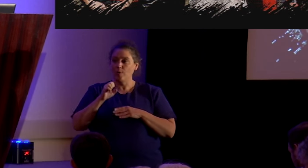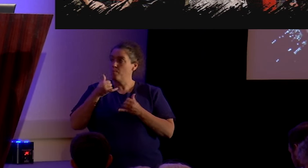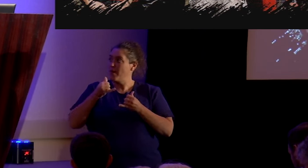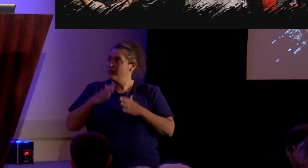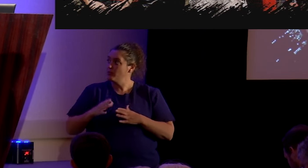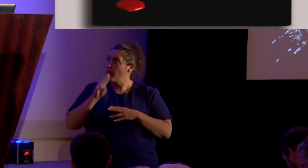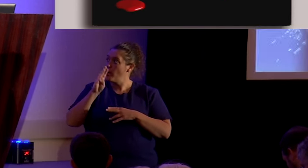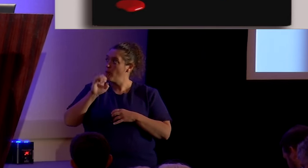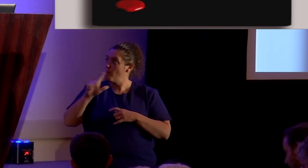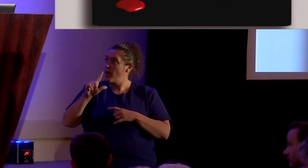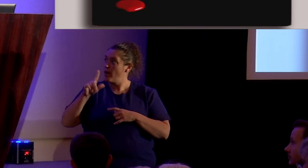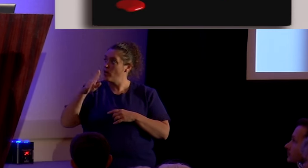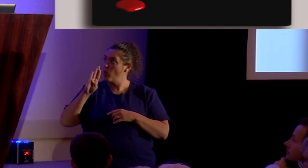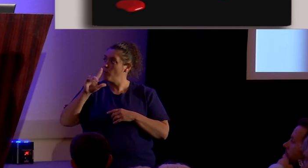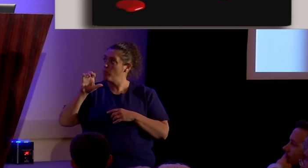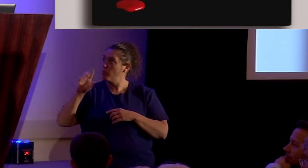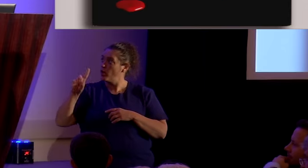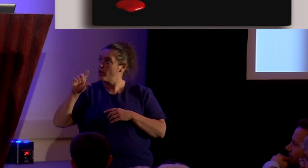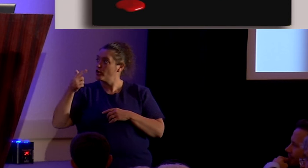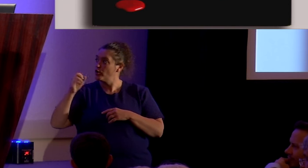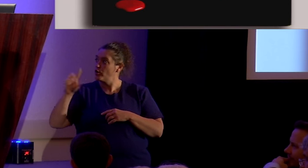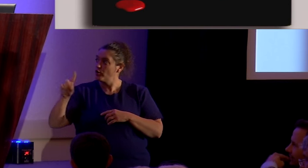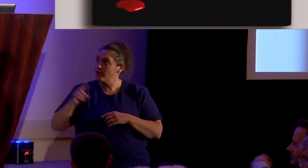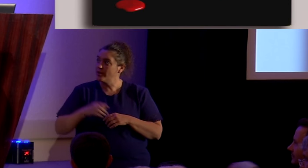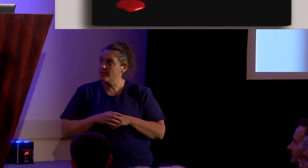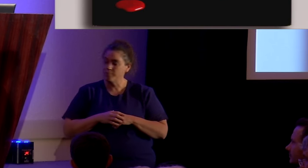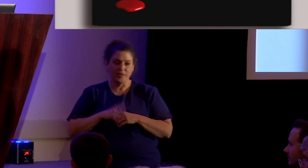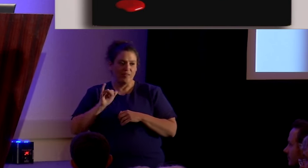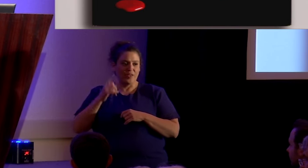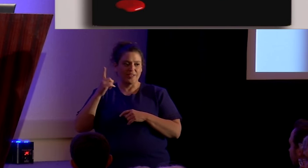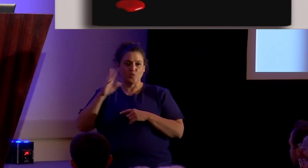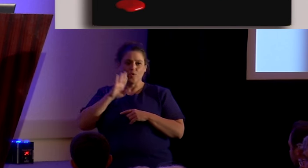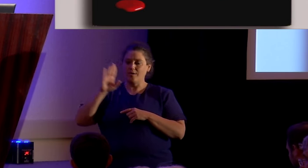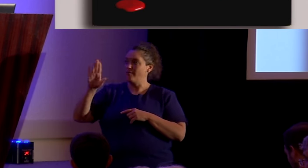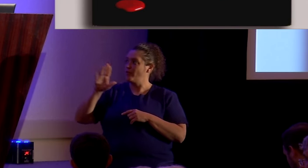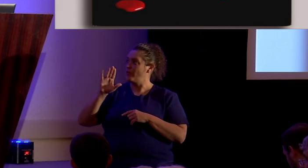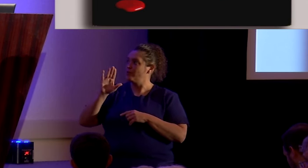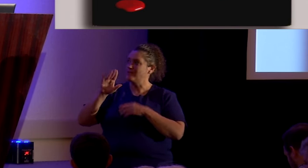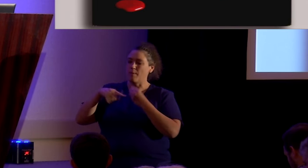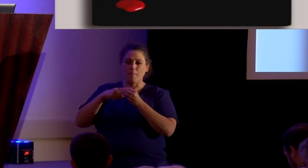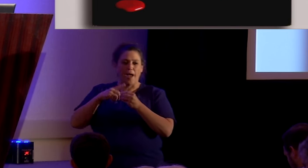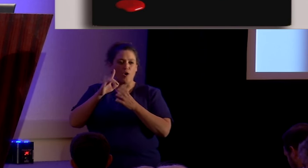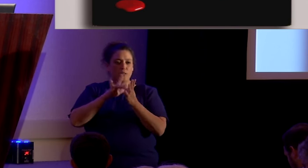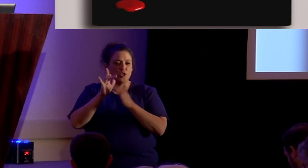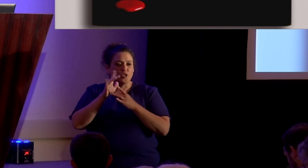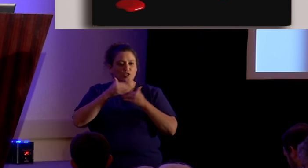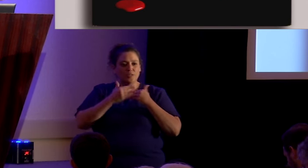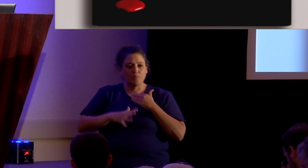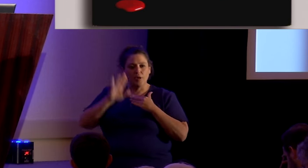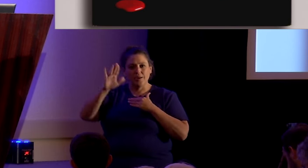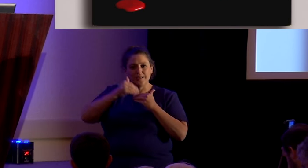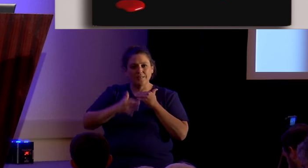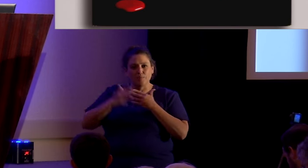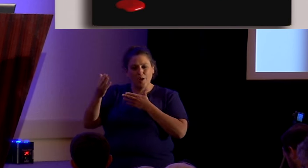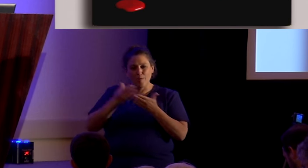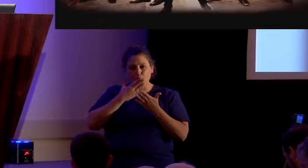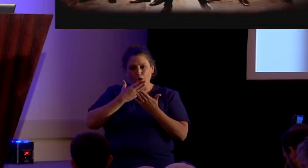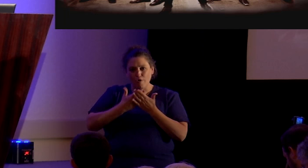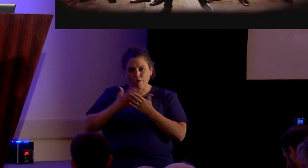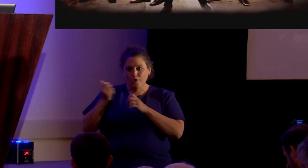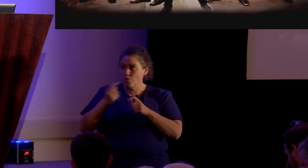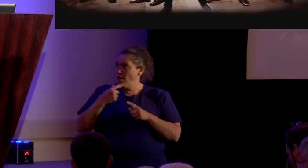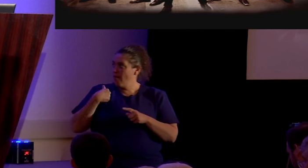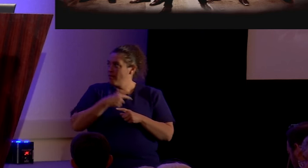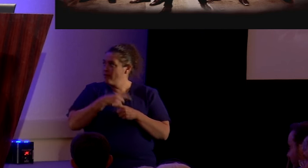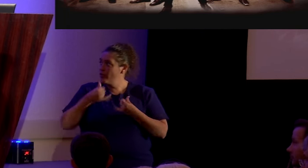Michael Bloodgood here's one of the album covers it's about Jesus's blood his blood brought goodness to all of us